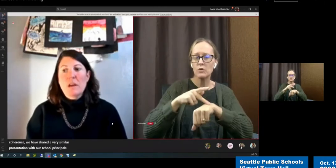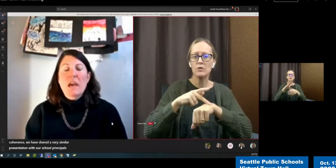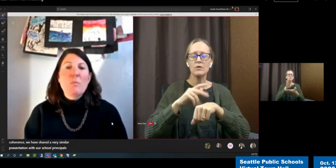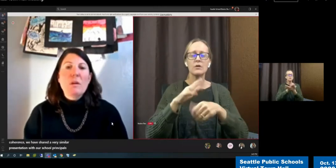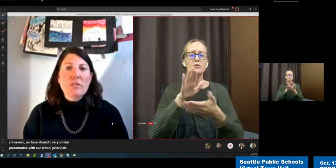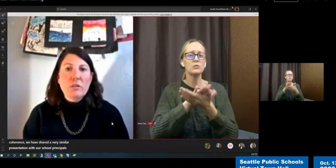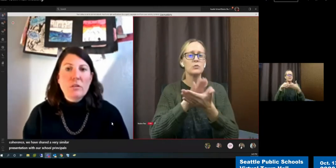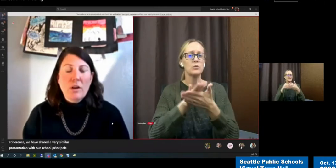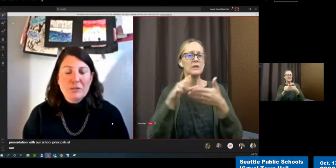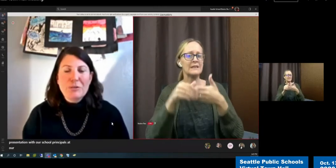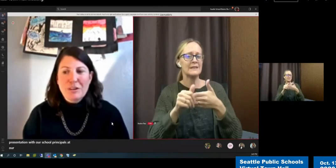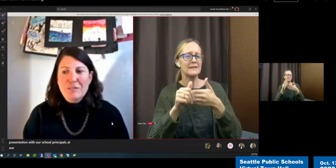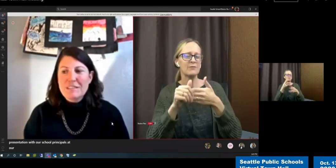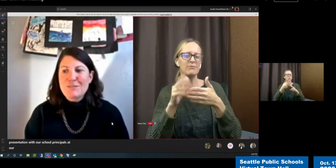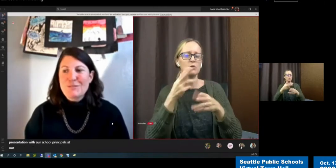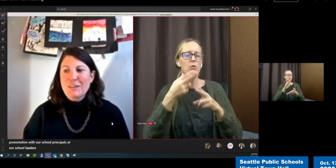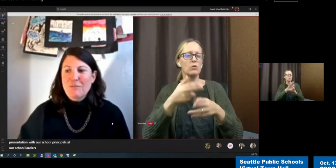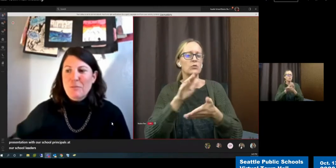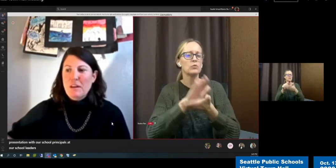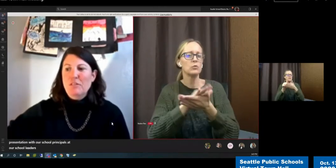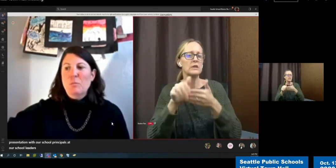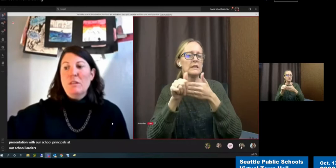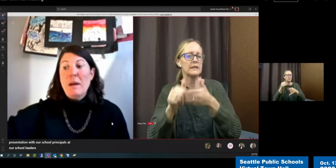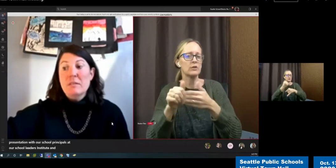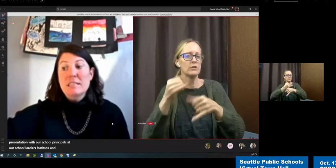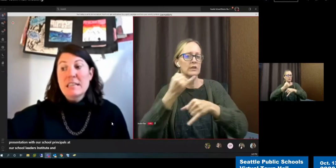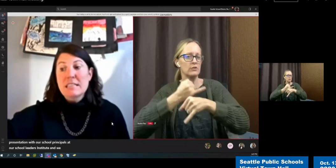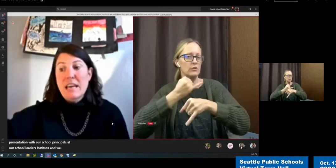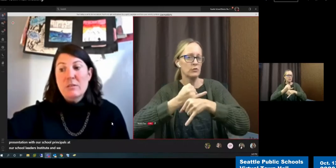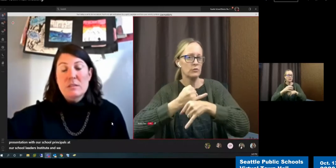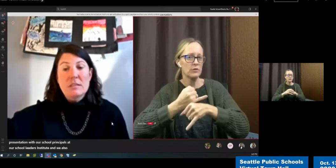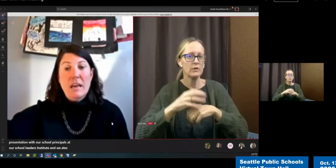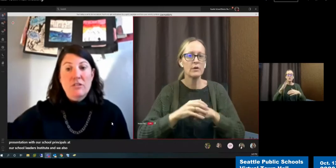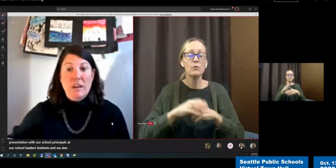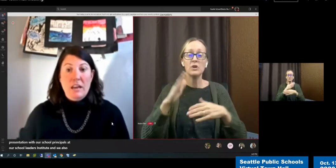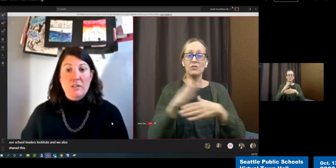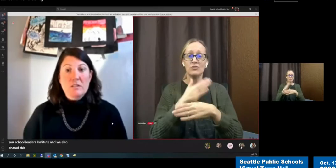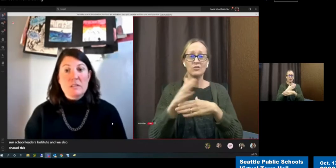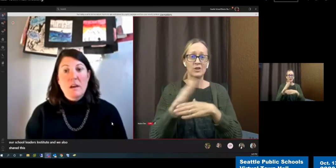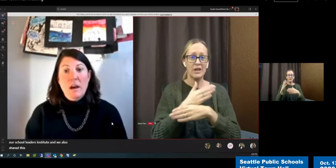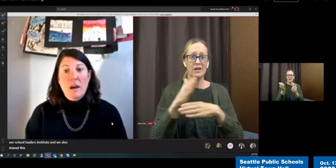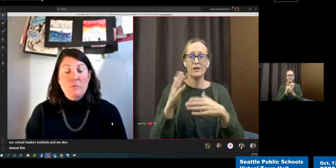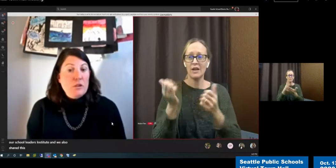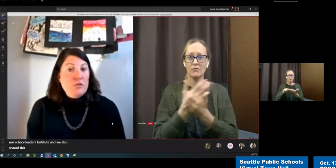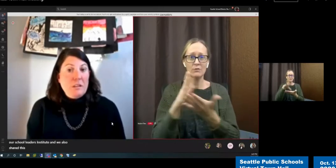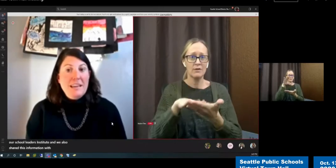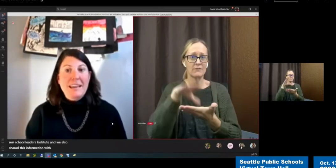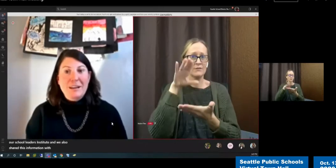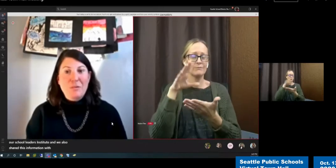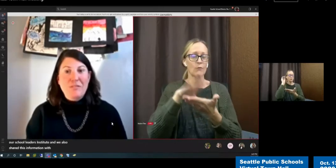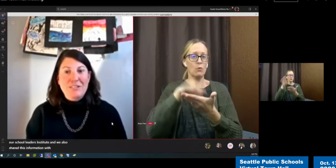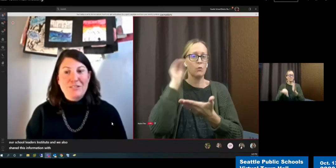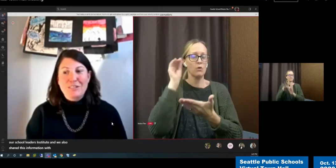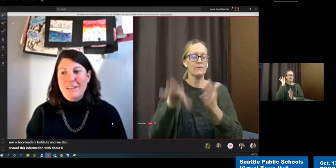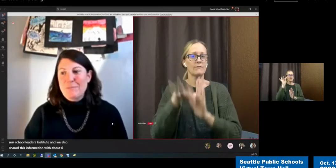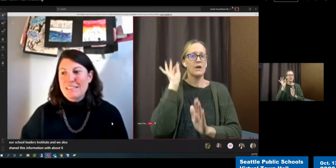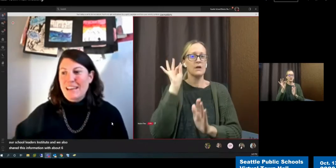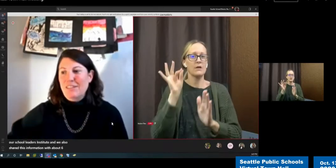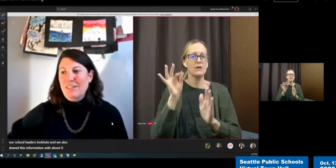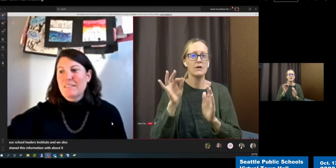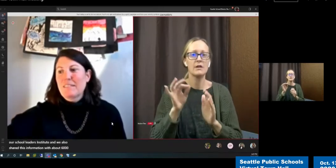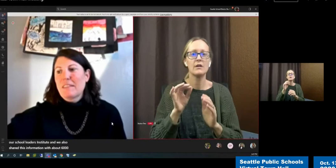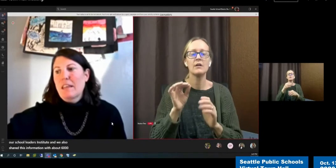And we also shared this information with about 6,000 educators virtually in a professional development